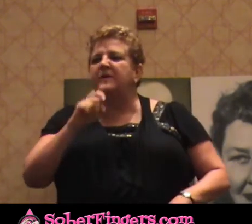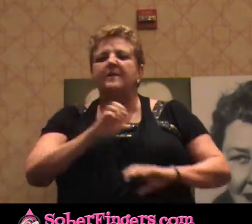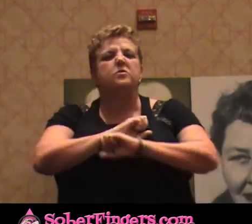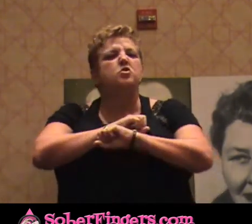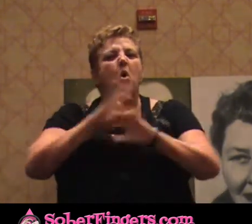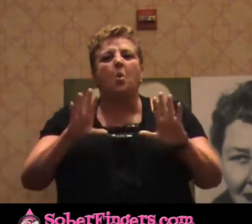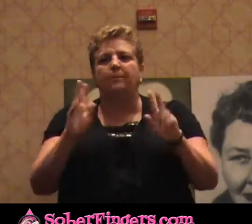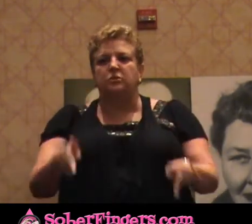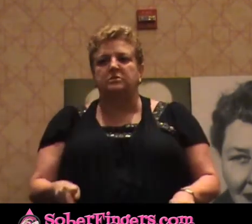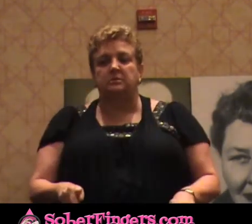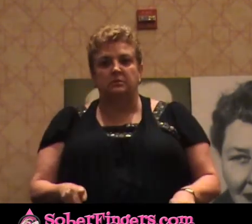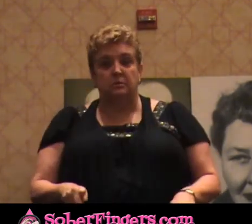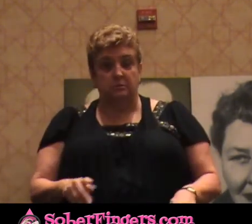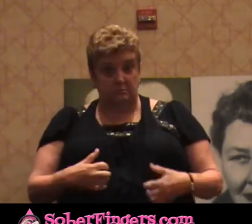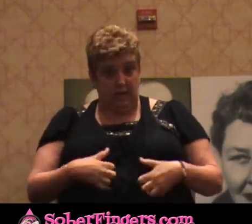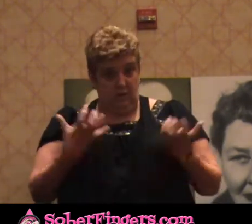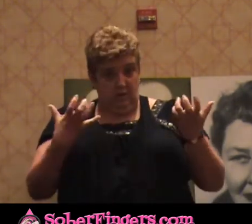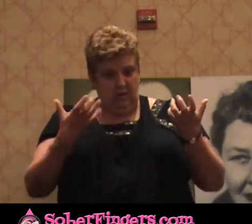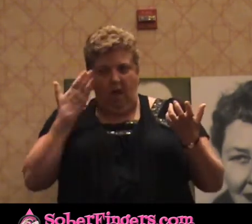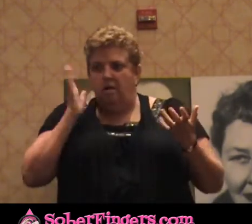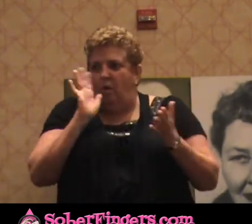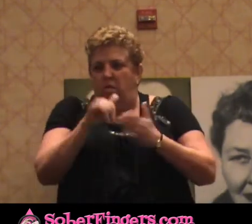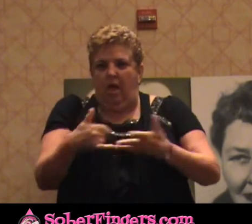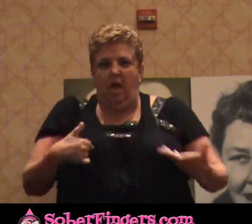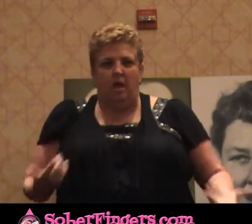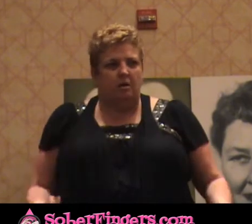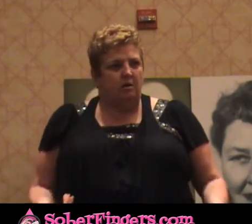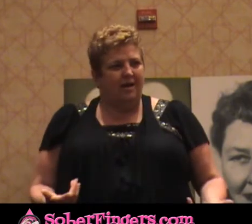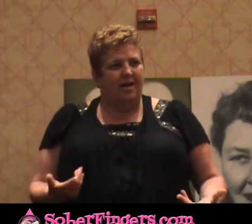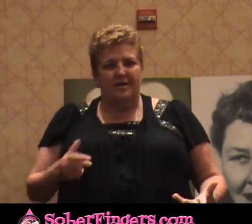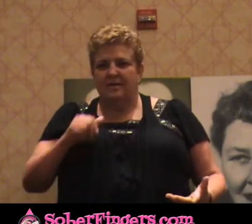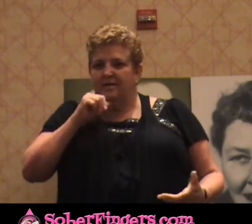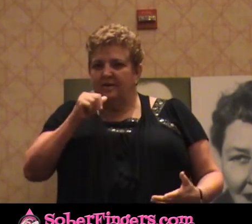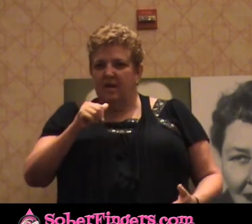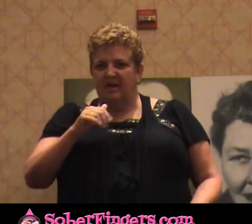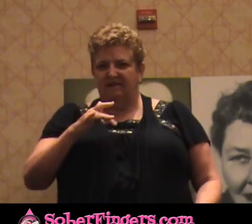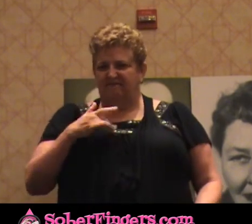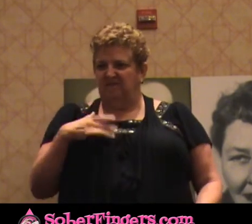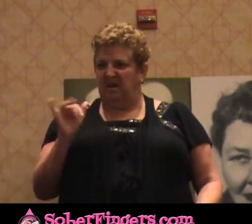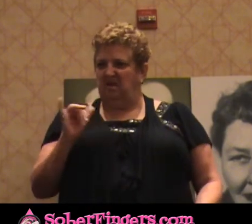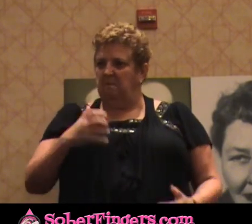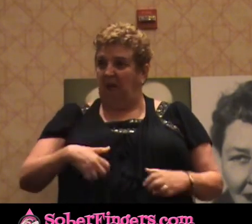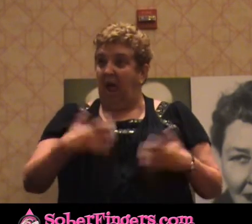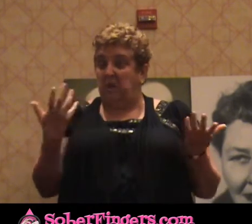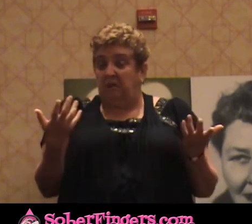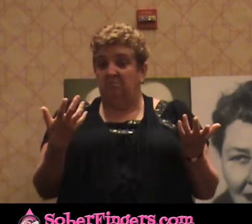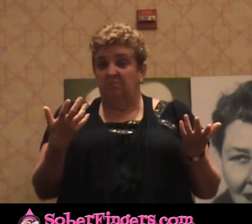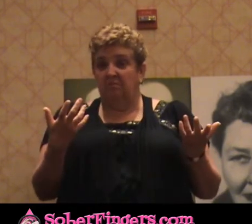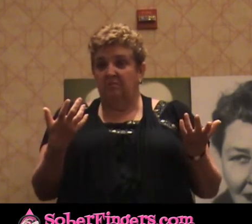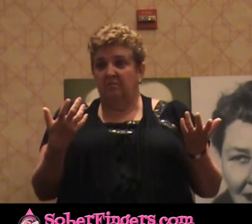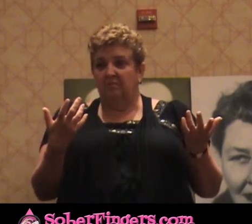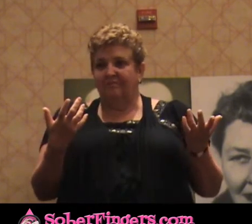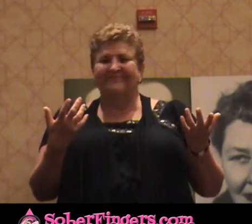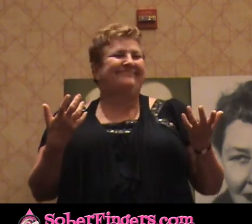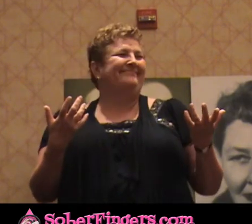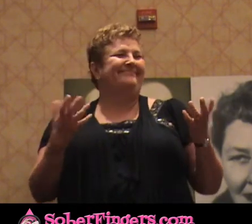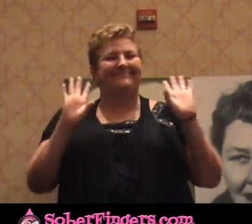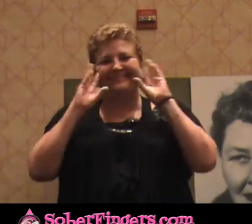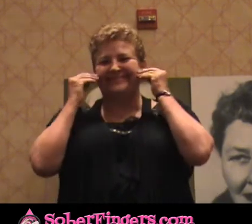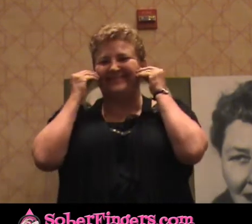I was angry. I didn't walk around like I was angry and bitter. I didn't need to. I had a smile on my face. Therapists were